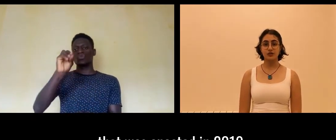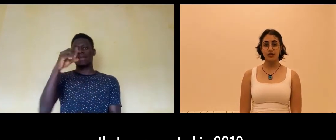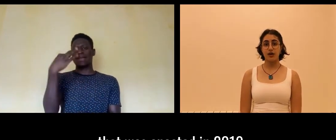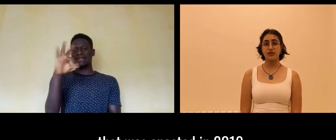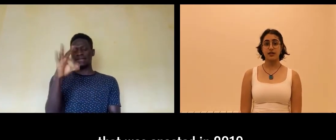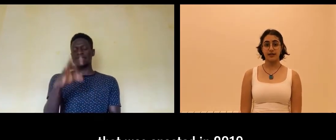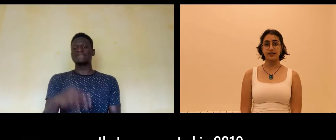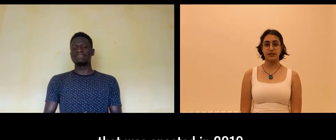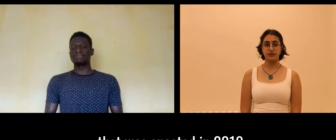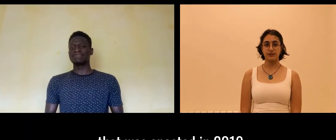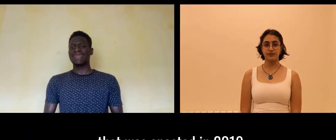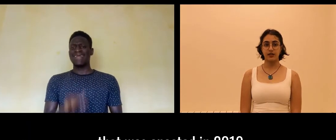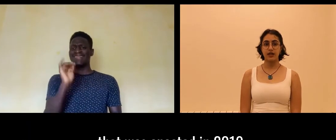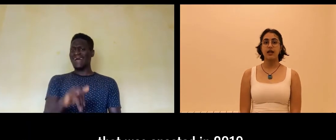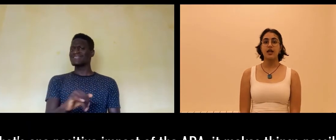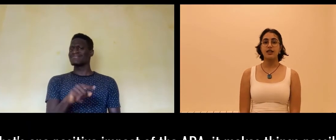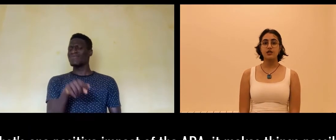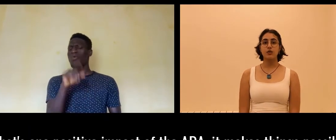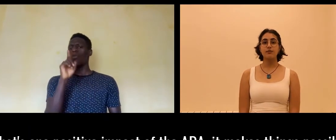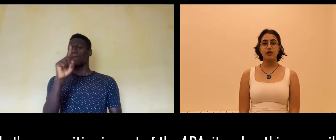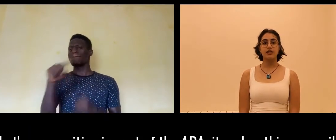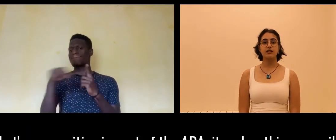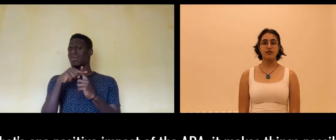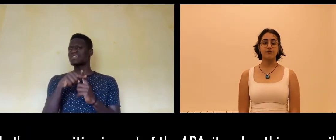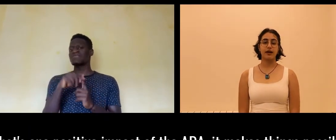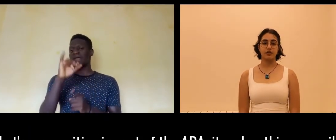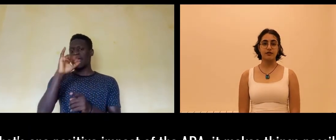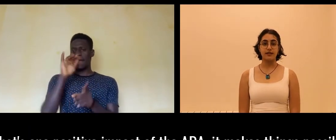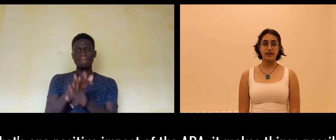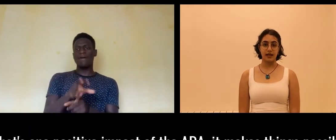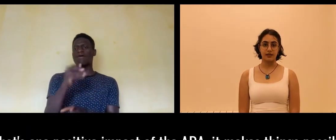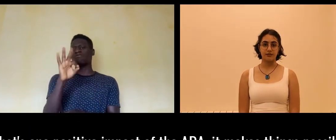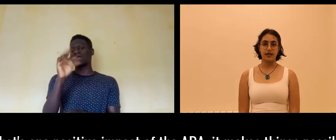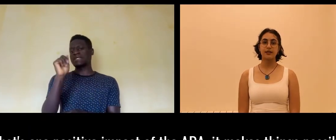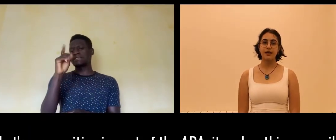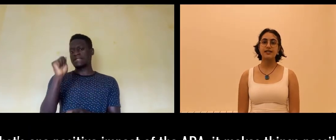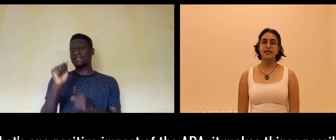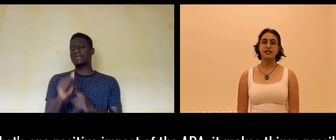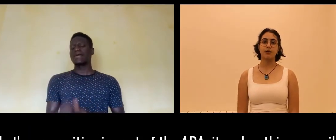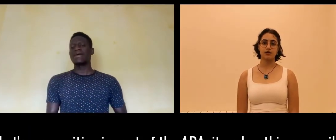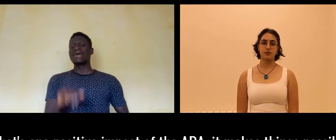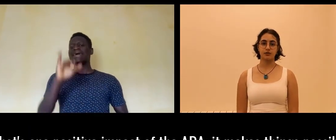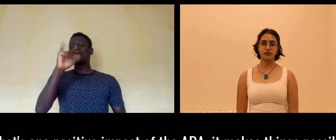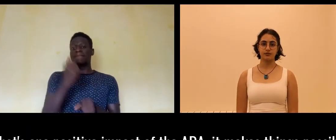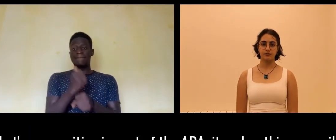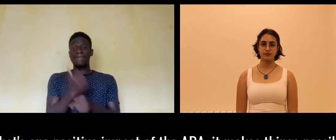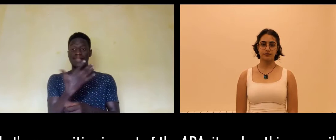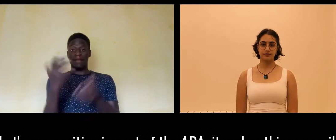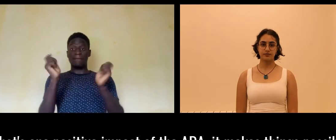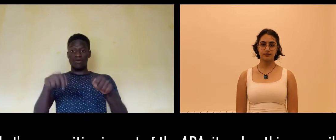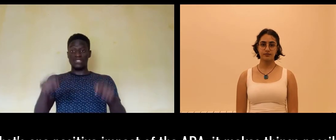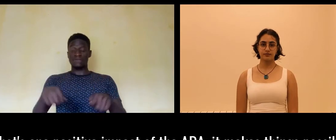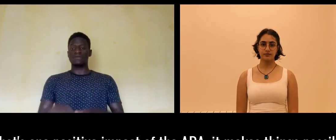enacted in 2019. That's one positive impact of ADA. It makes things possible.